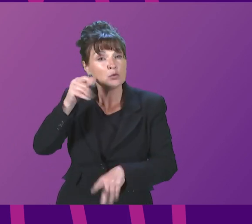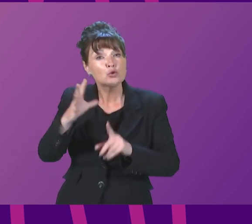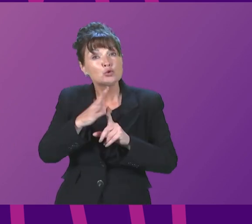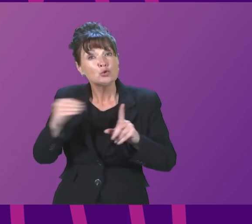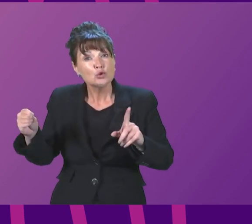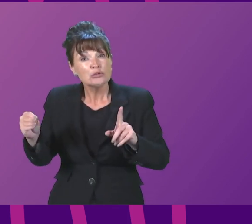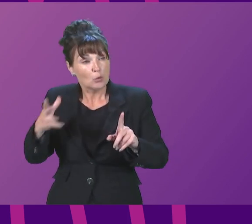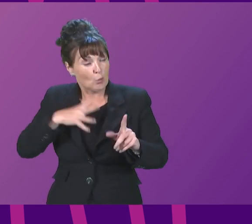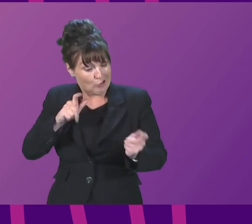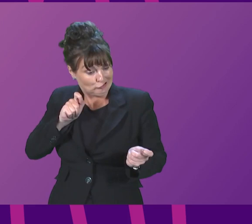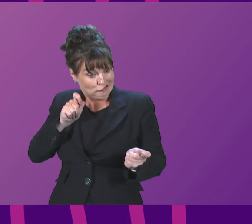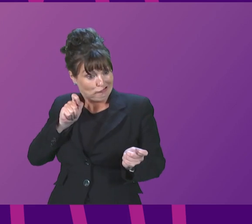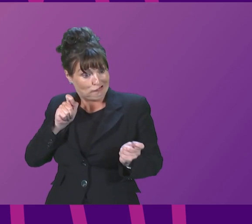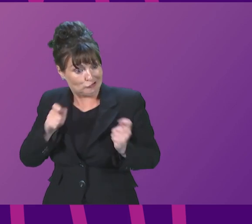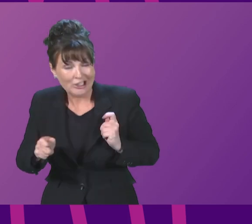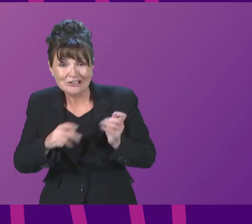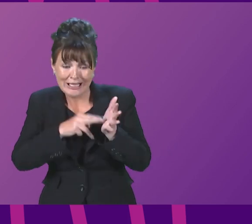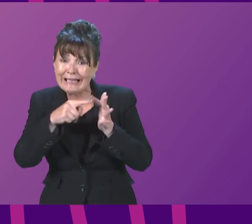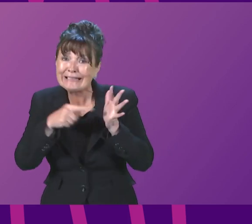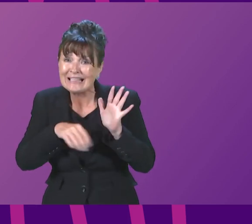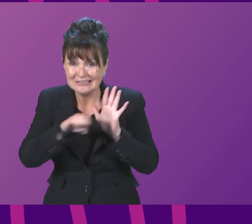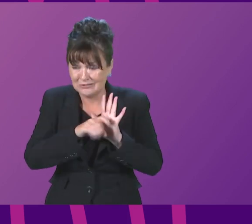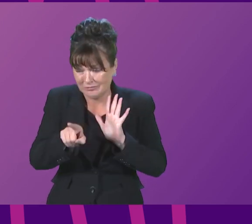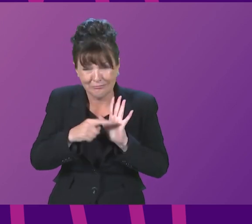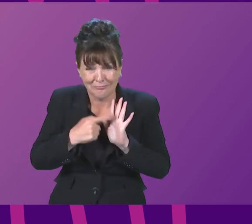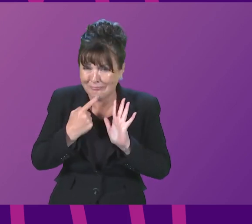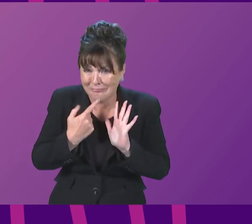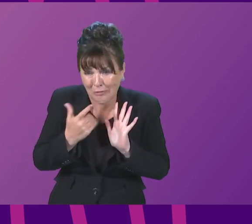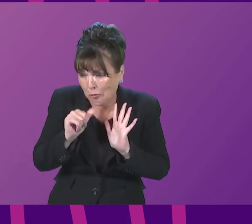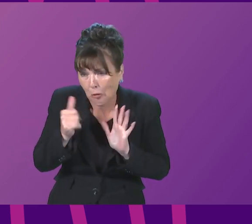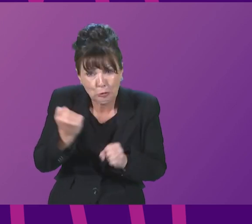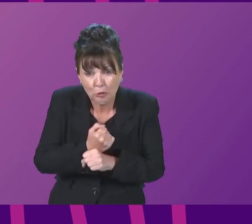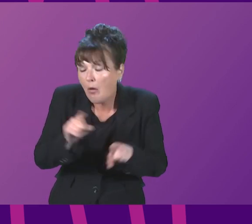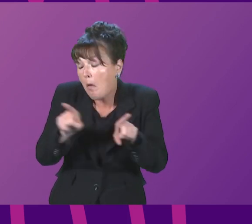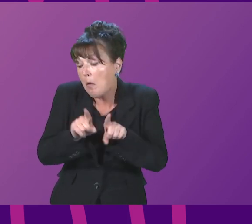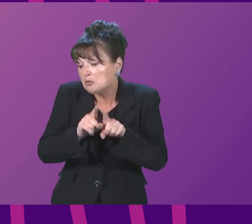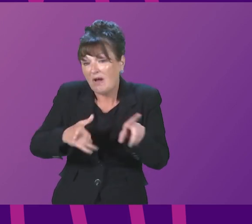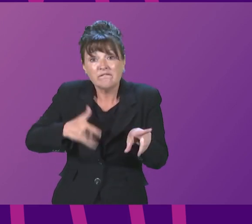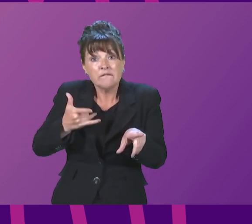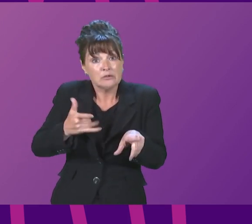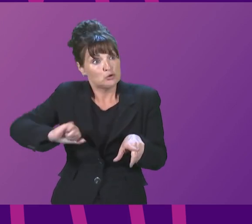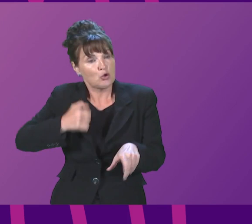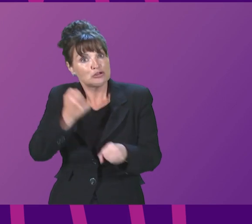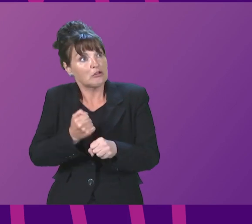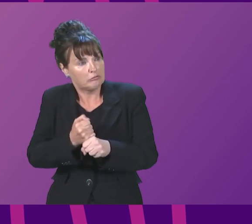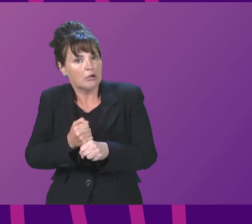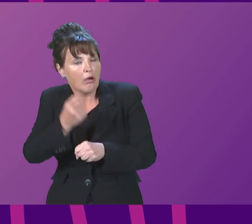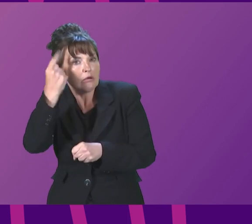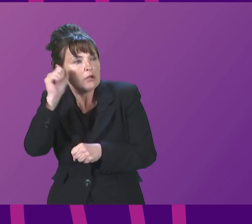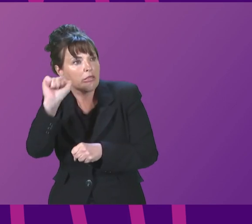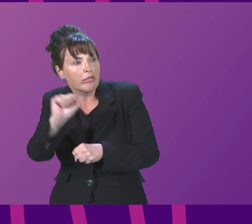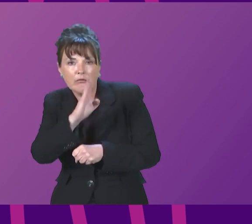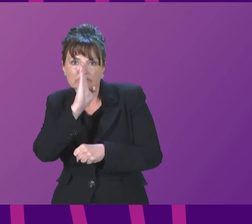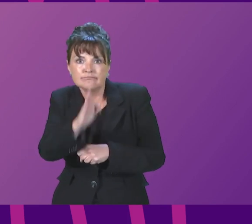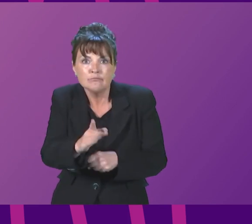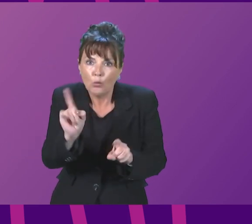to achieve net zero is wafer thin just as I know that the Scottish Government's position in these matters is clear so can I therefore ask the